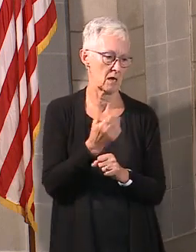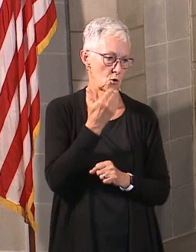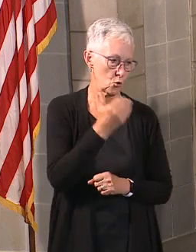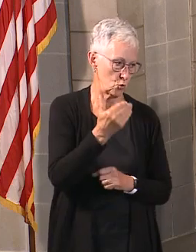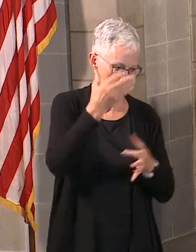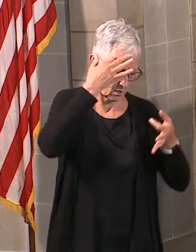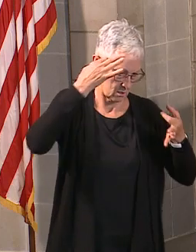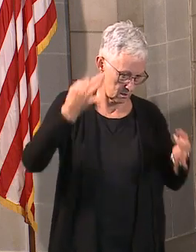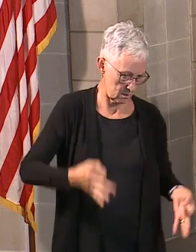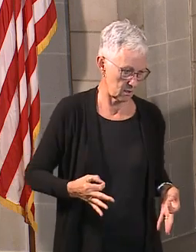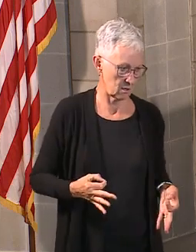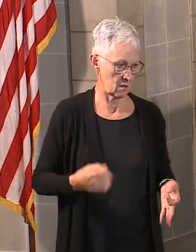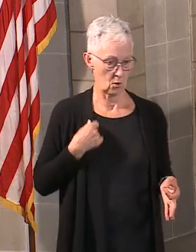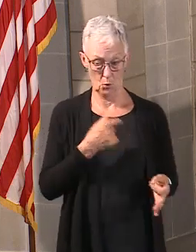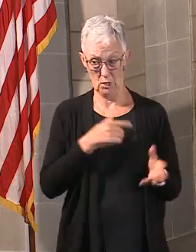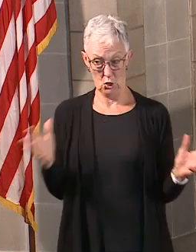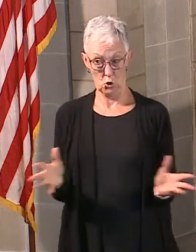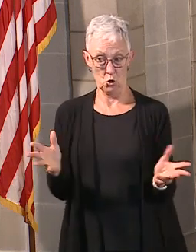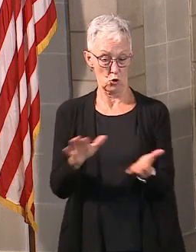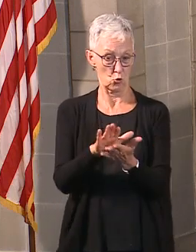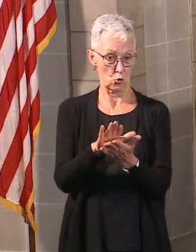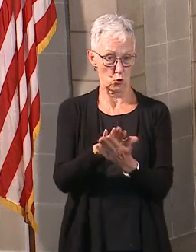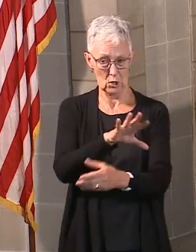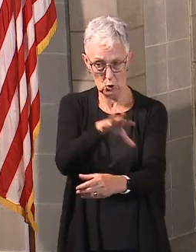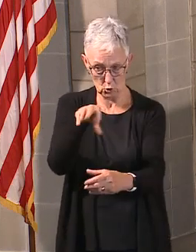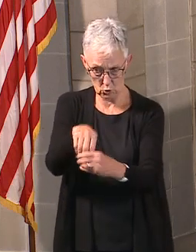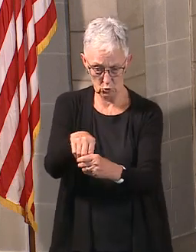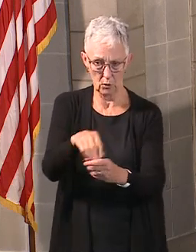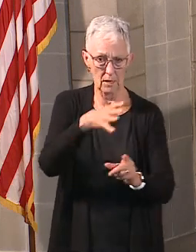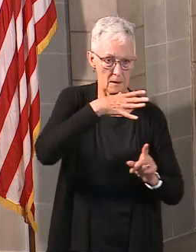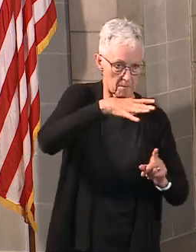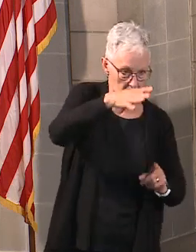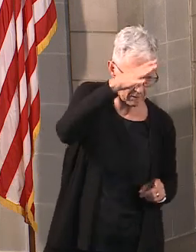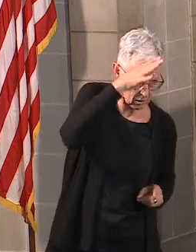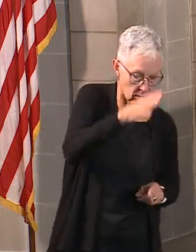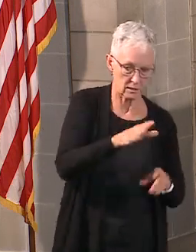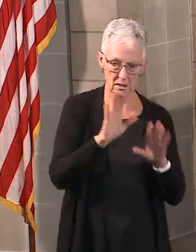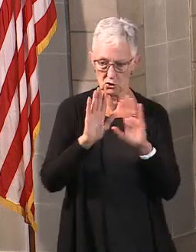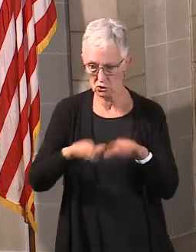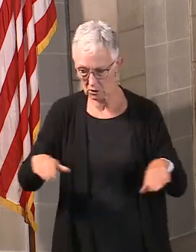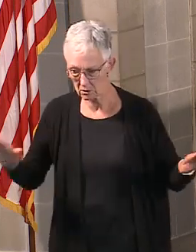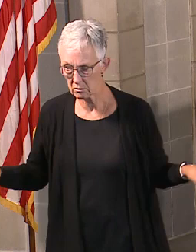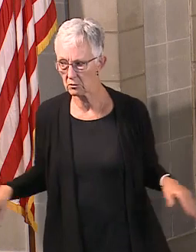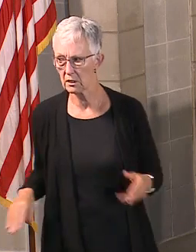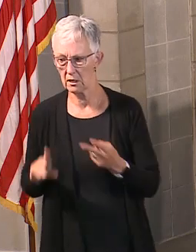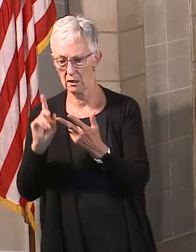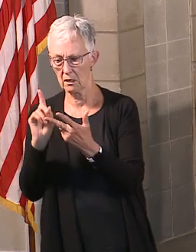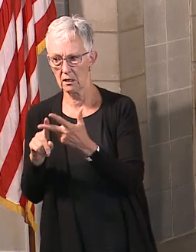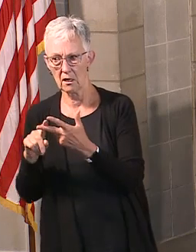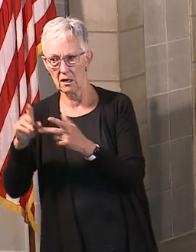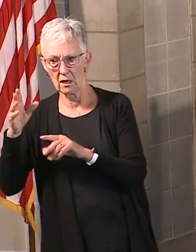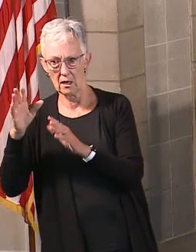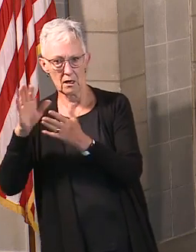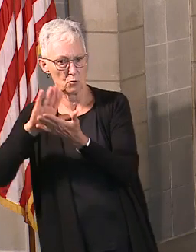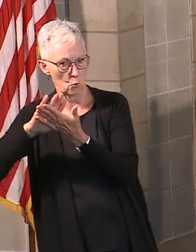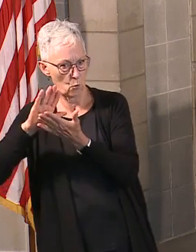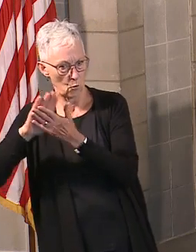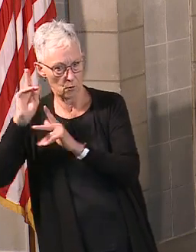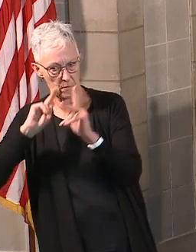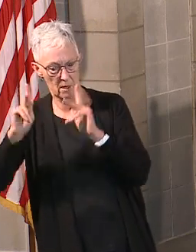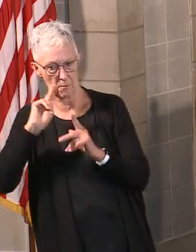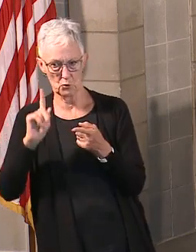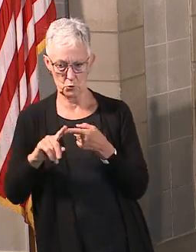in that planning process. It's been absolutely critical that everyone kind of understands their own risk and are able to understand what they need to do individually